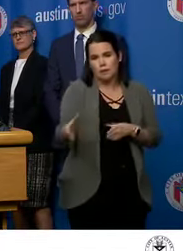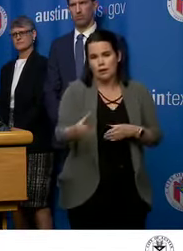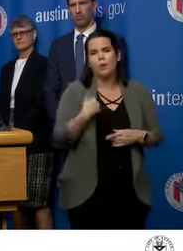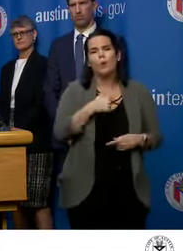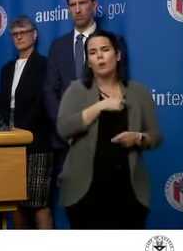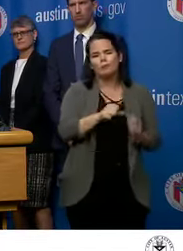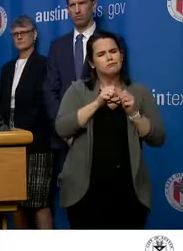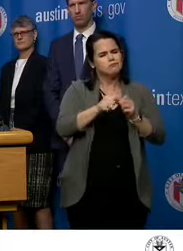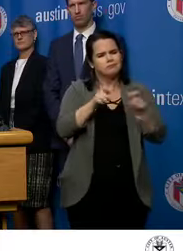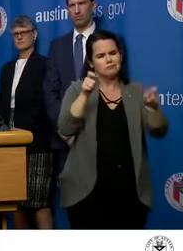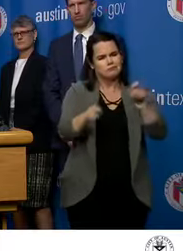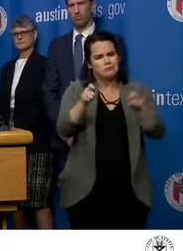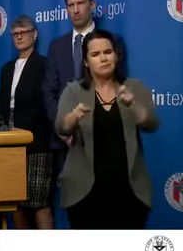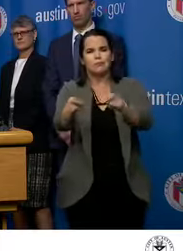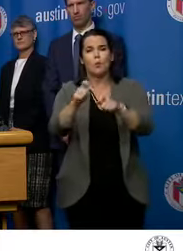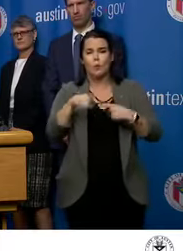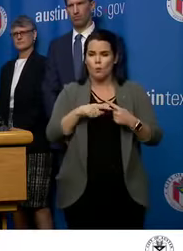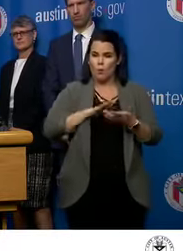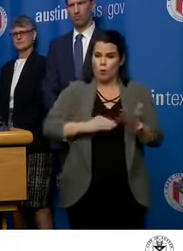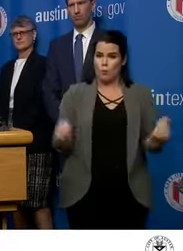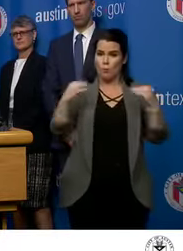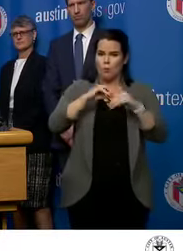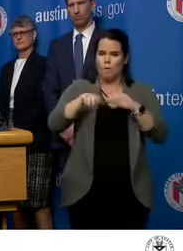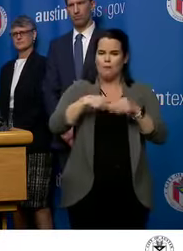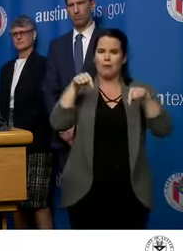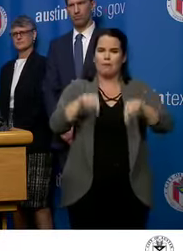get new evidence regarding this particular coronavirus.